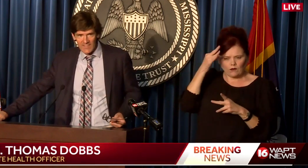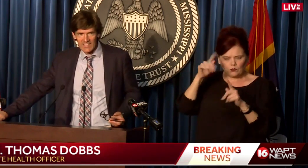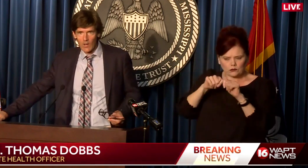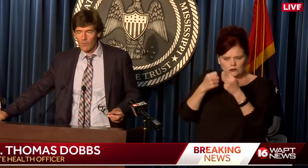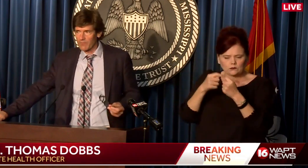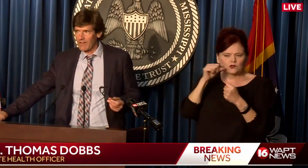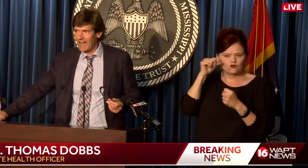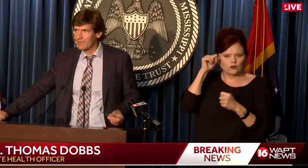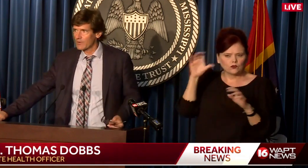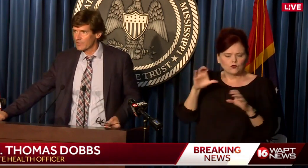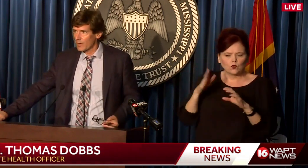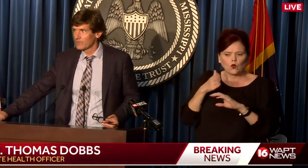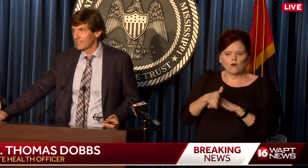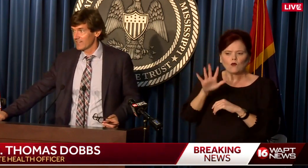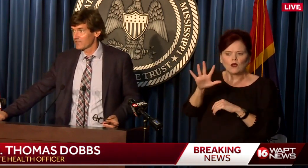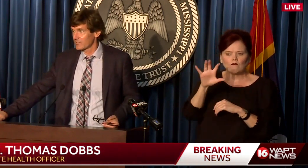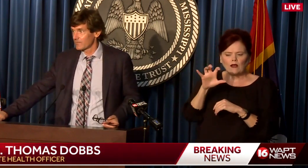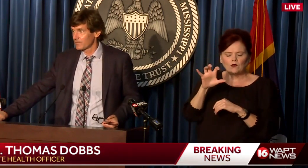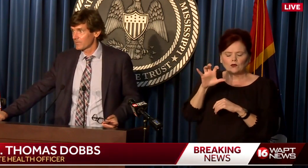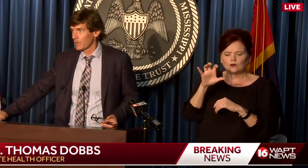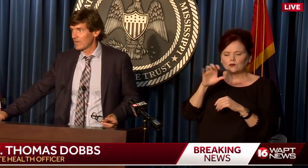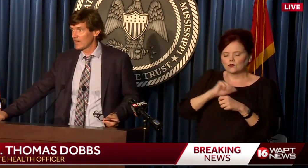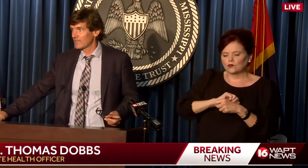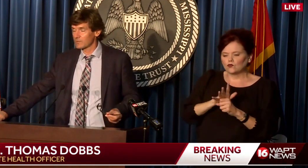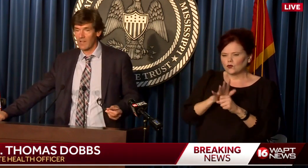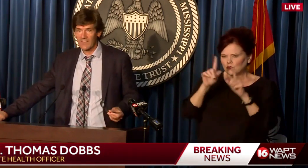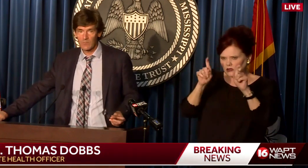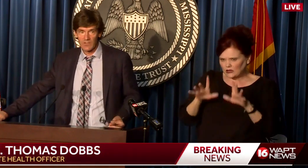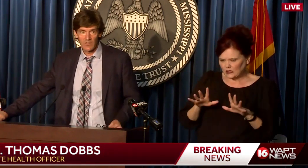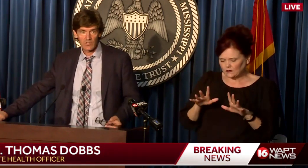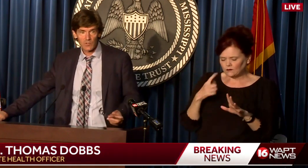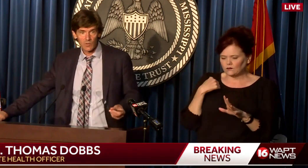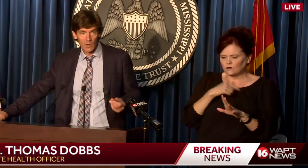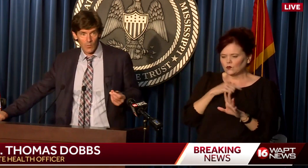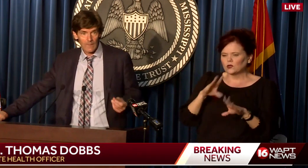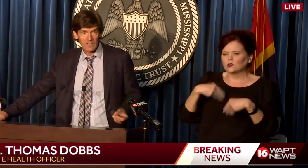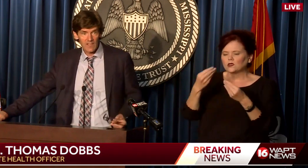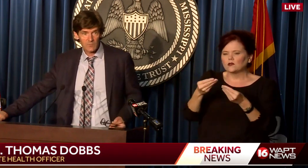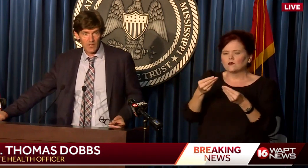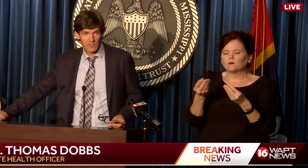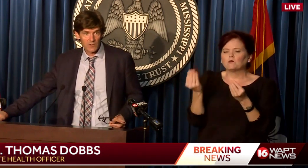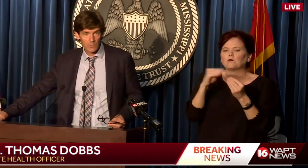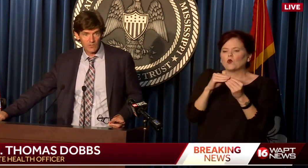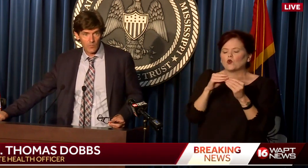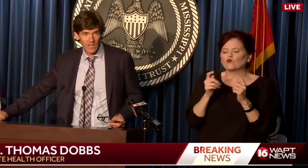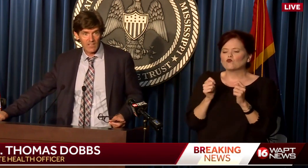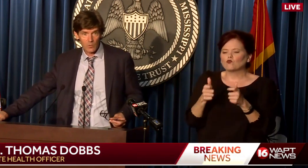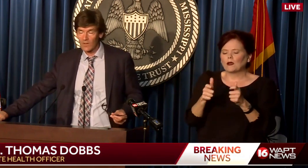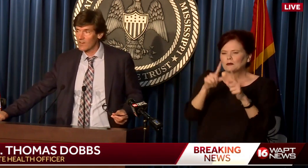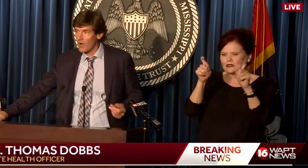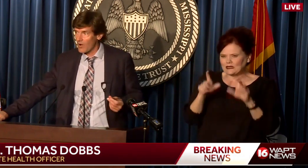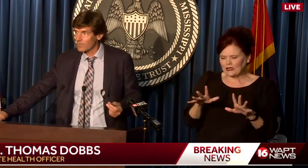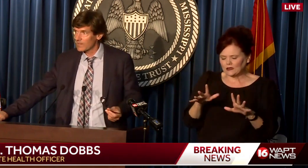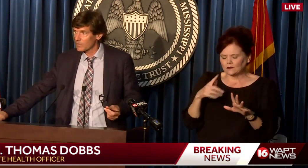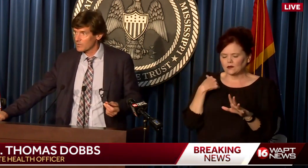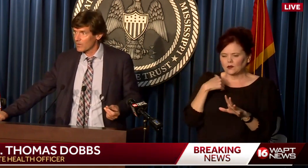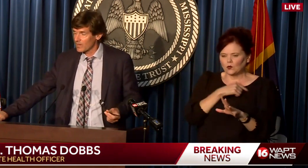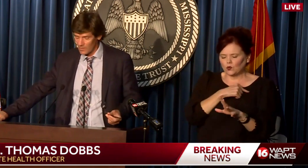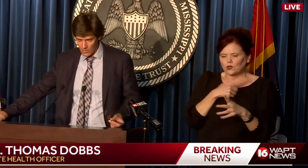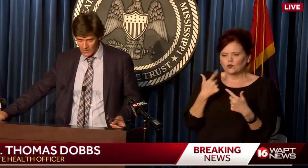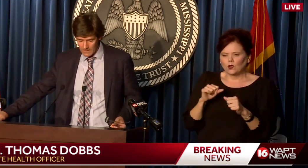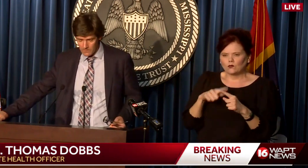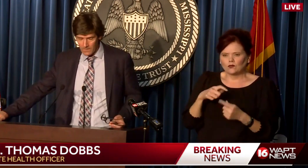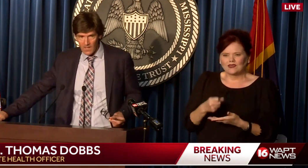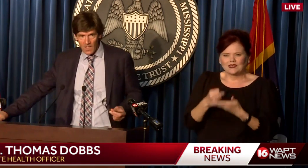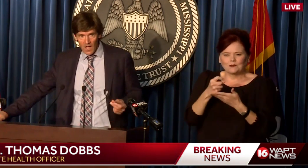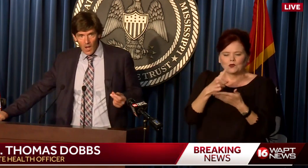Yesterday, they did over 500 COVID tests, and we have supplied them with additional rapid tests because they're doing so many, so we're here to augment what's